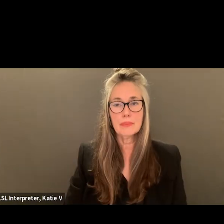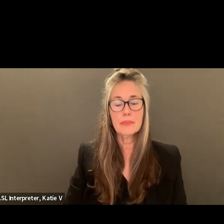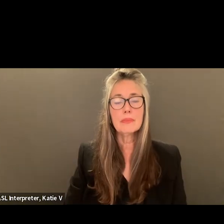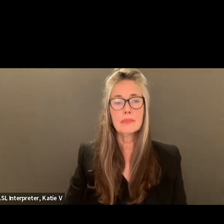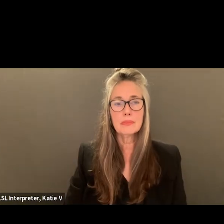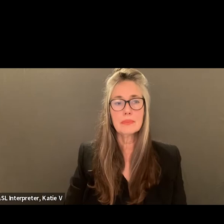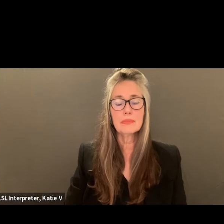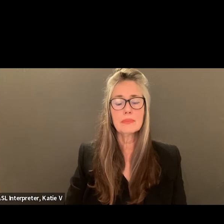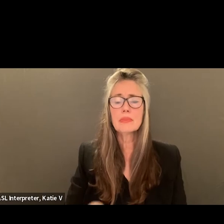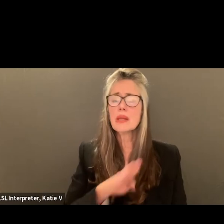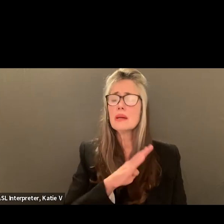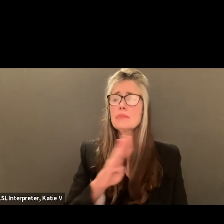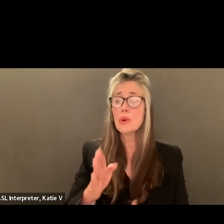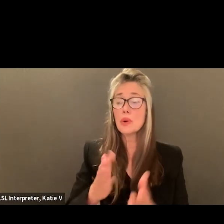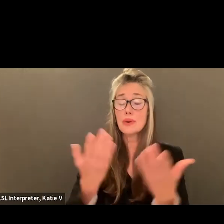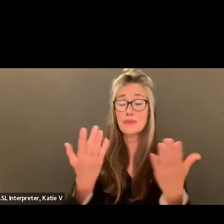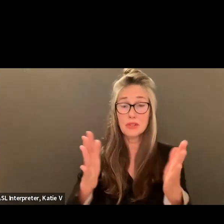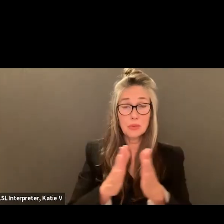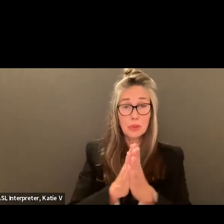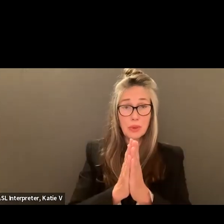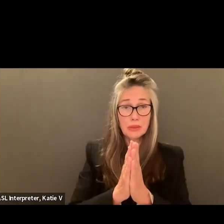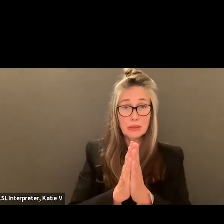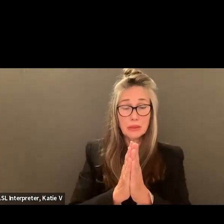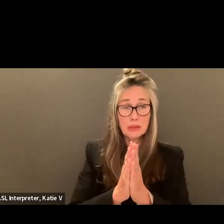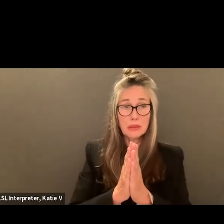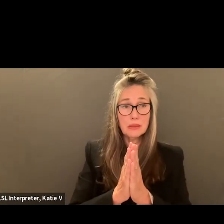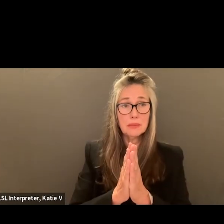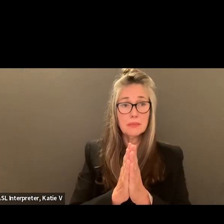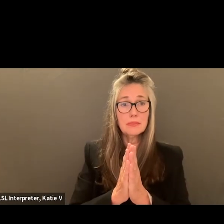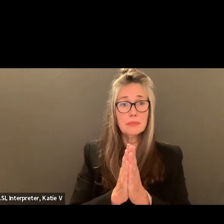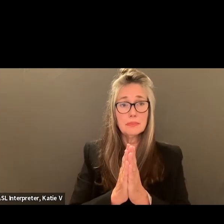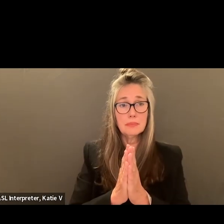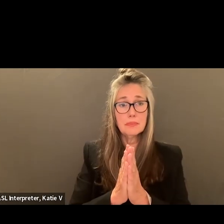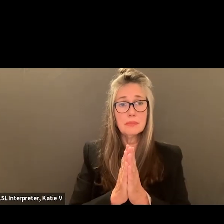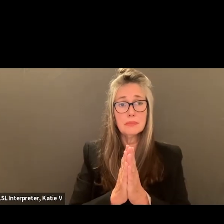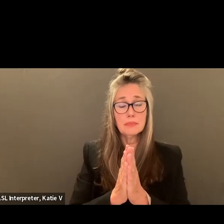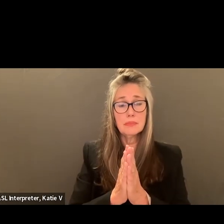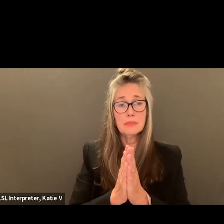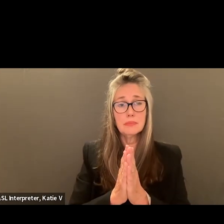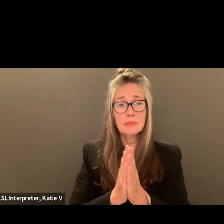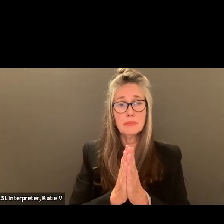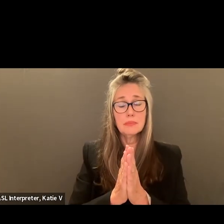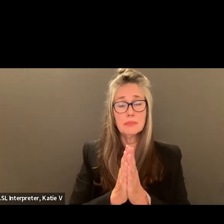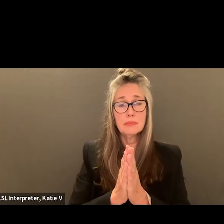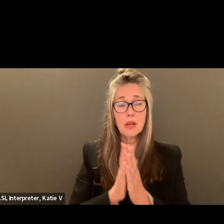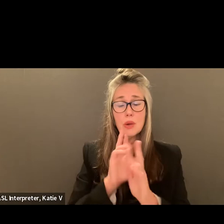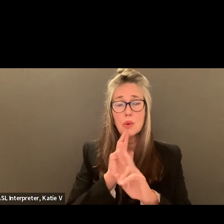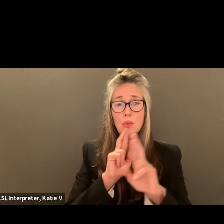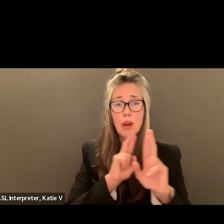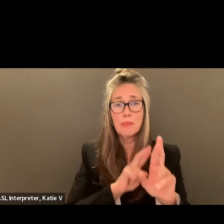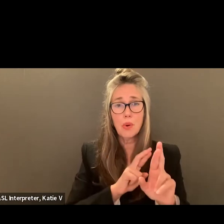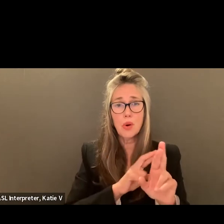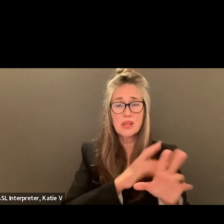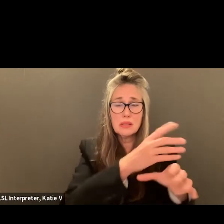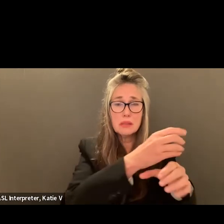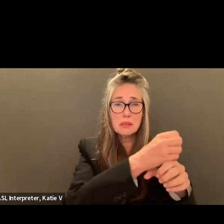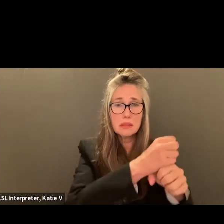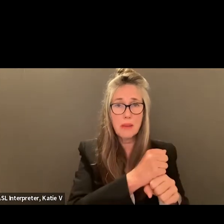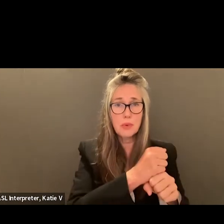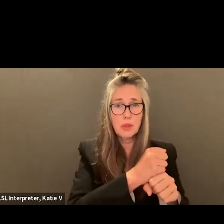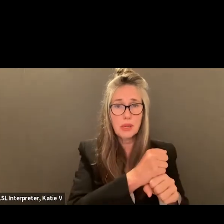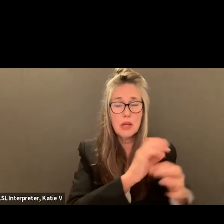So, as the board has requested, we are bringing forth the summary of the reports that have come in